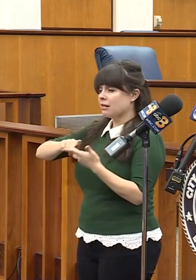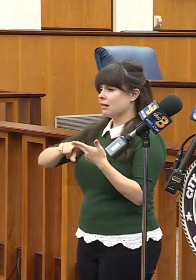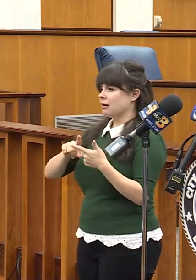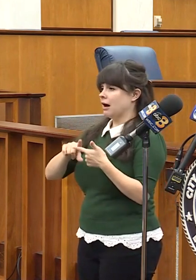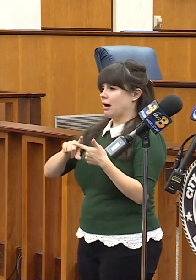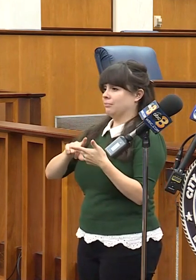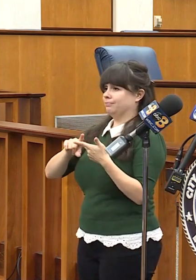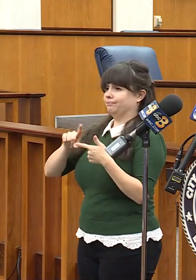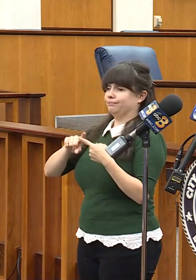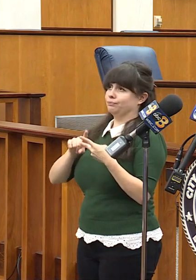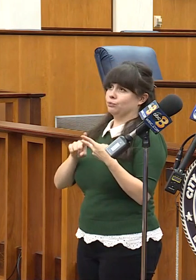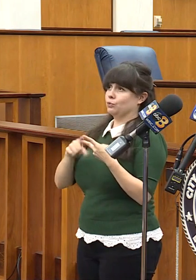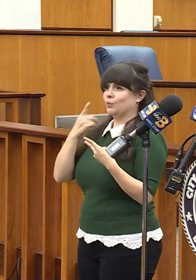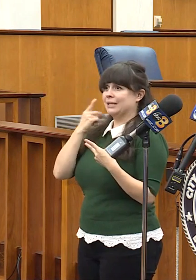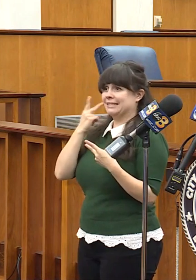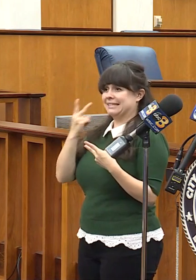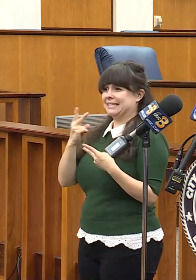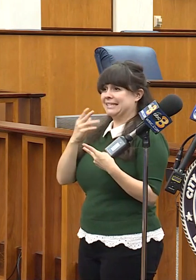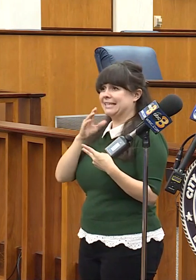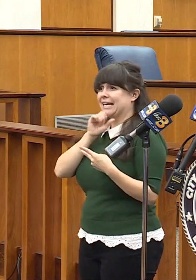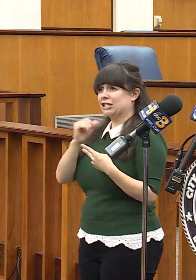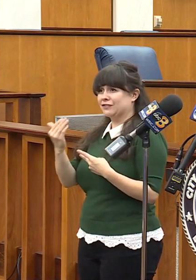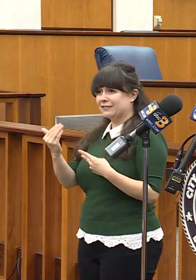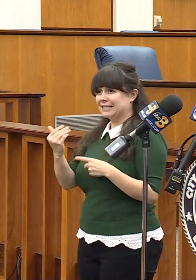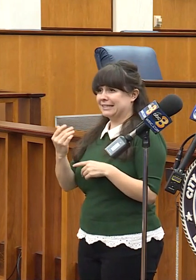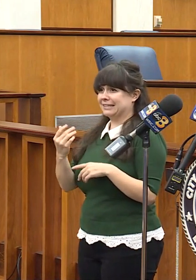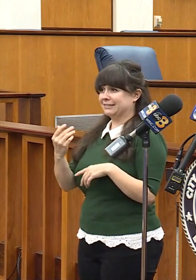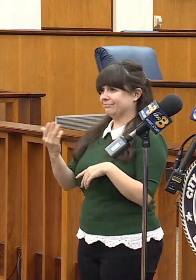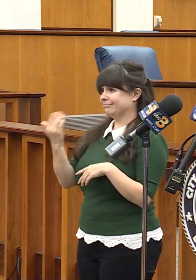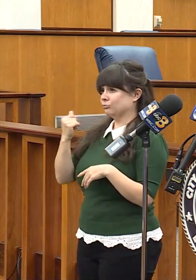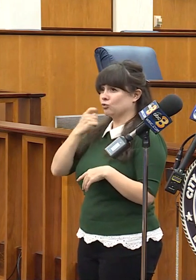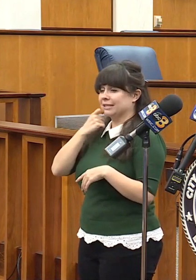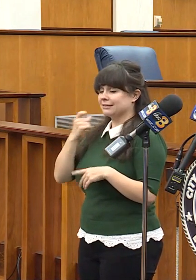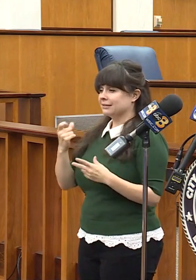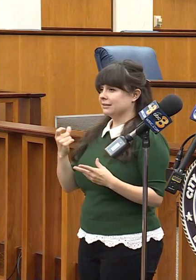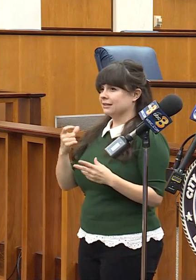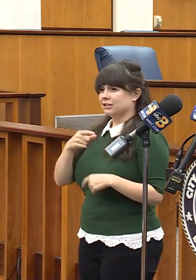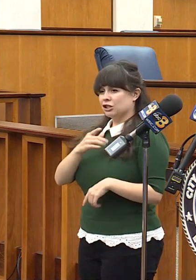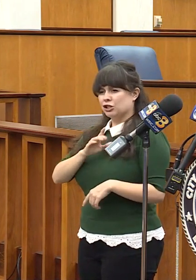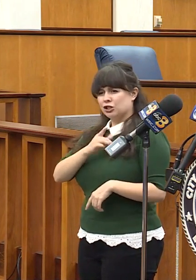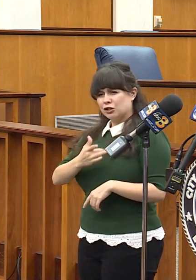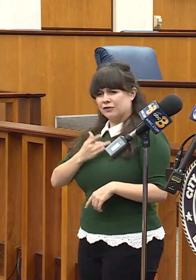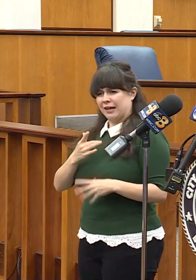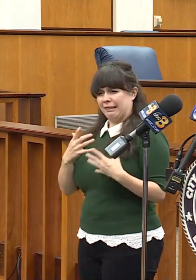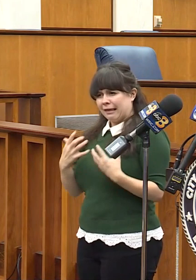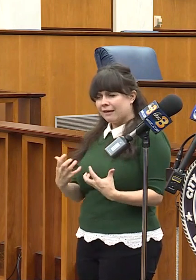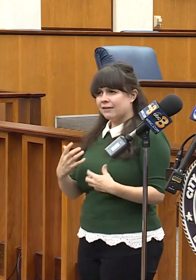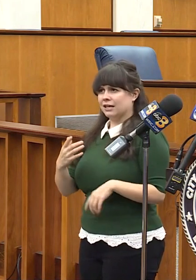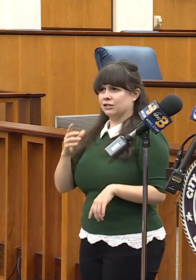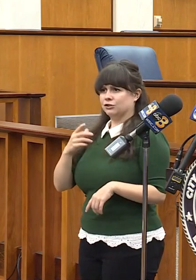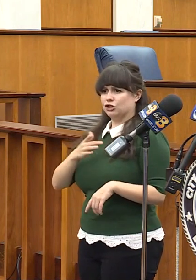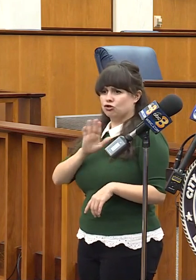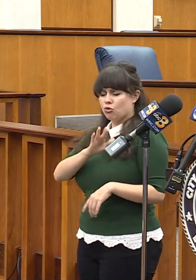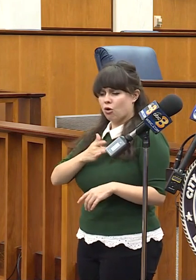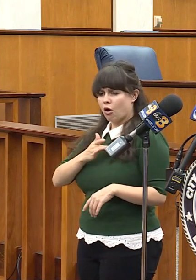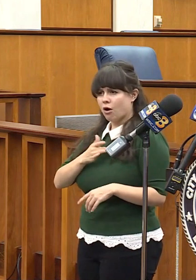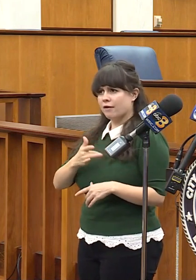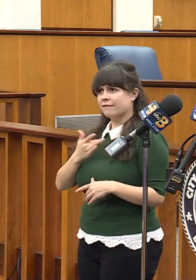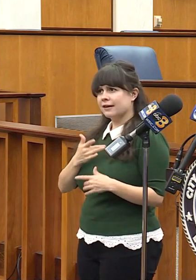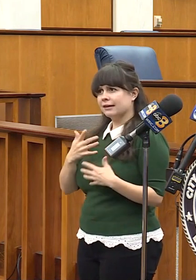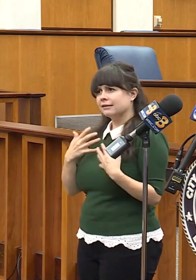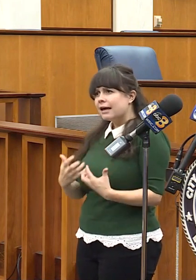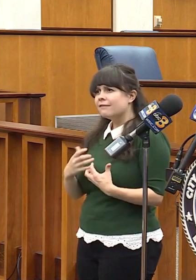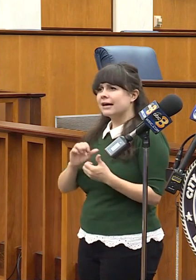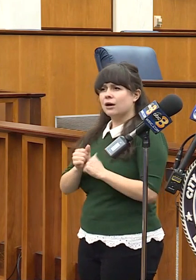You seem kind of heavy. Is your heart heavy hearing all of this news, all of this violence and once again having to how does this affect you